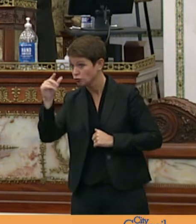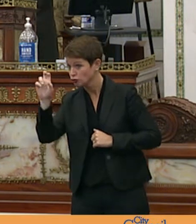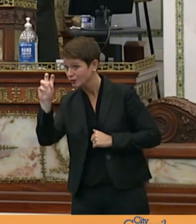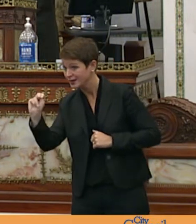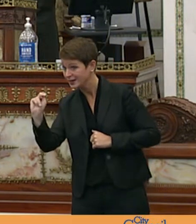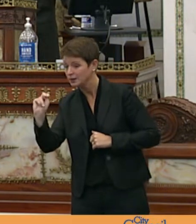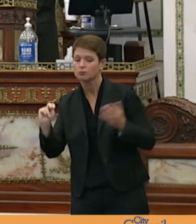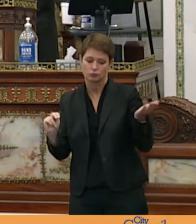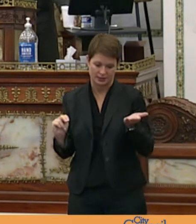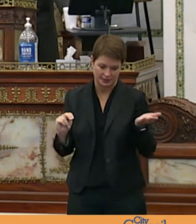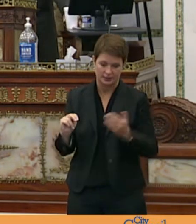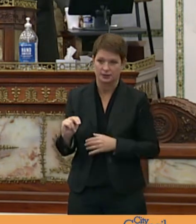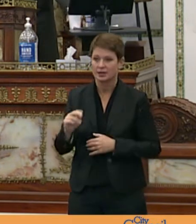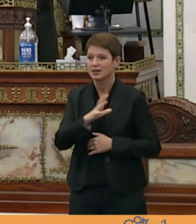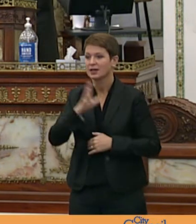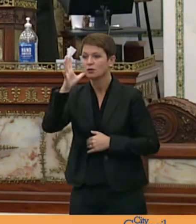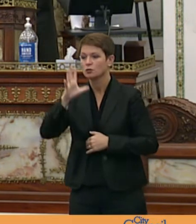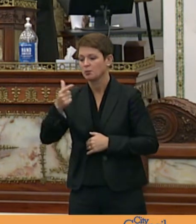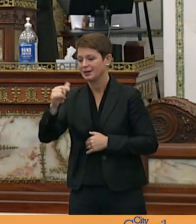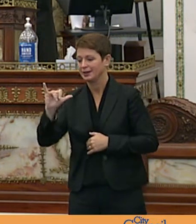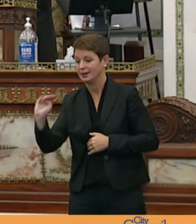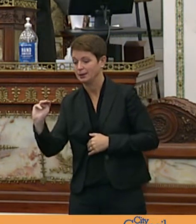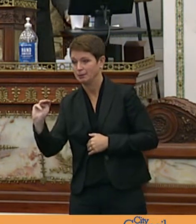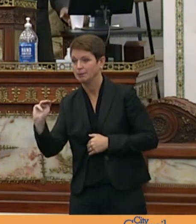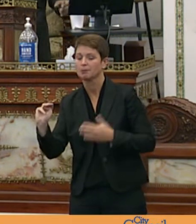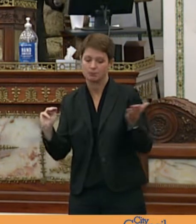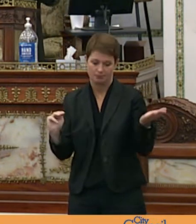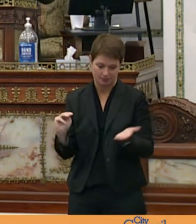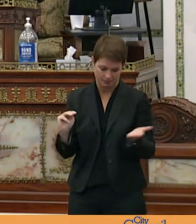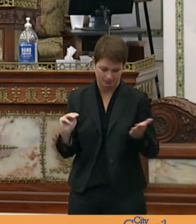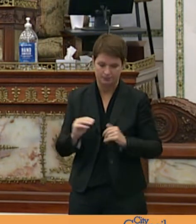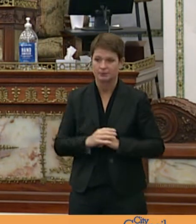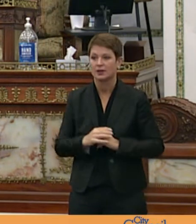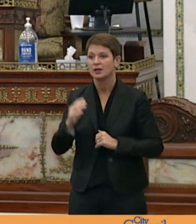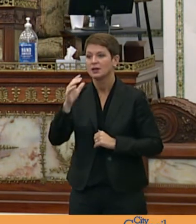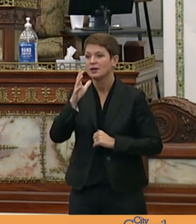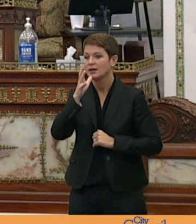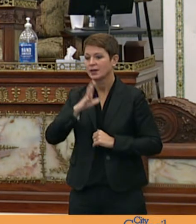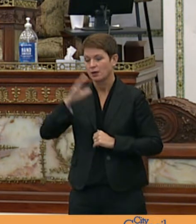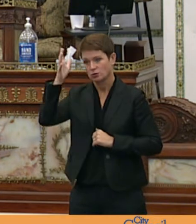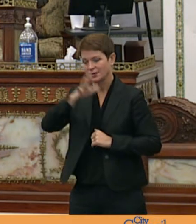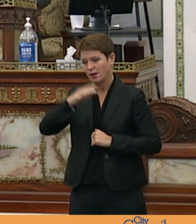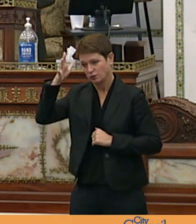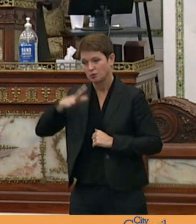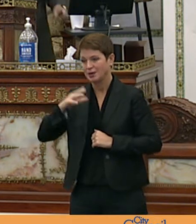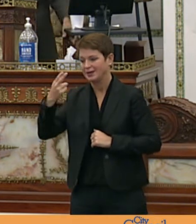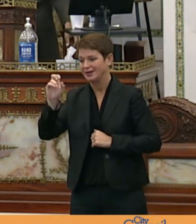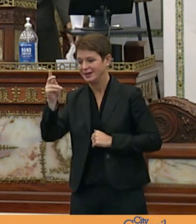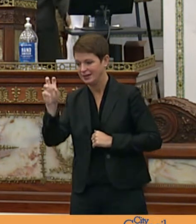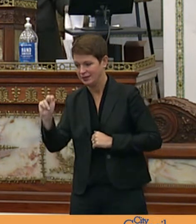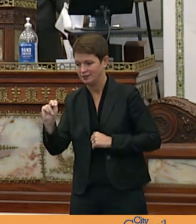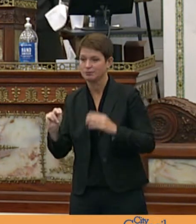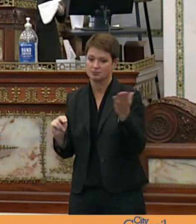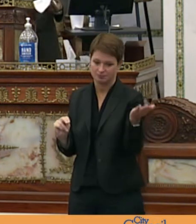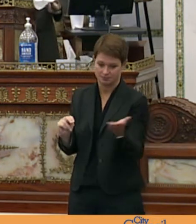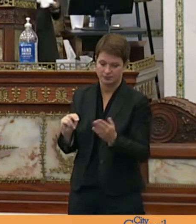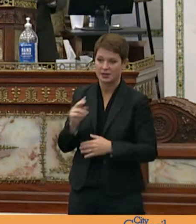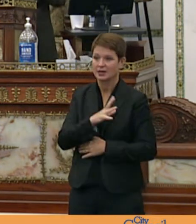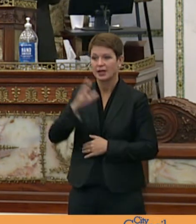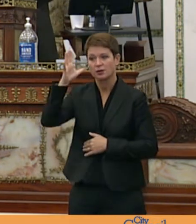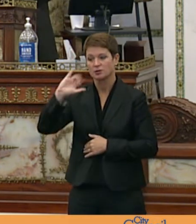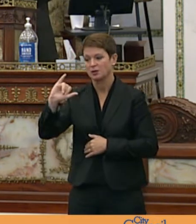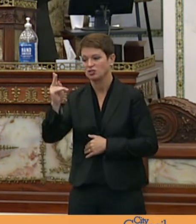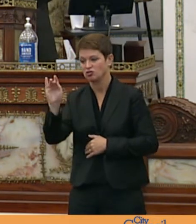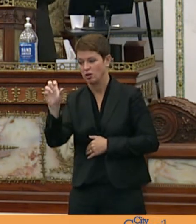Present. Councilwoman Gim. Present. Councilman Heenan. Present. Councilman